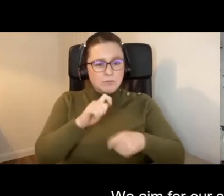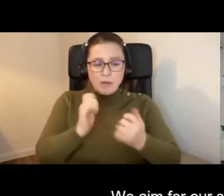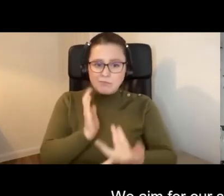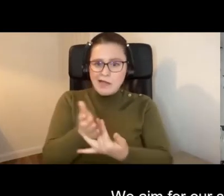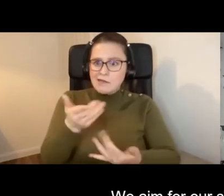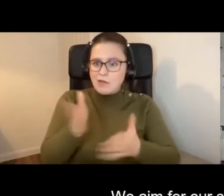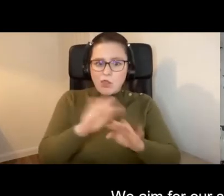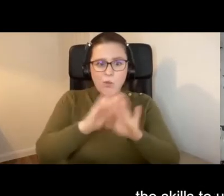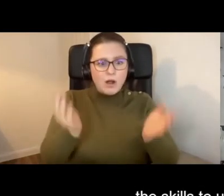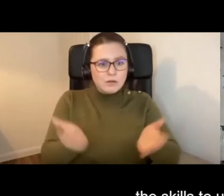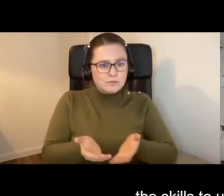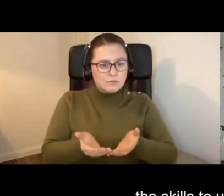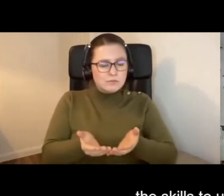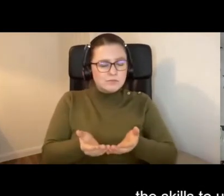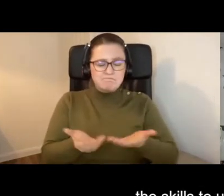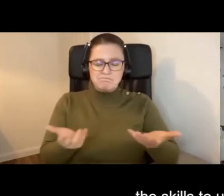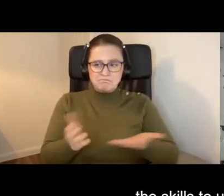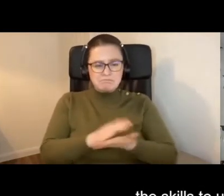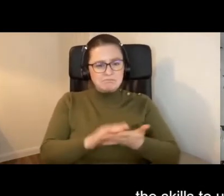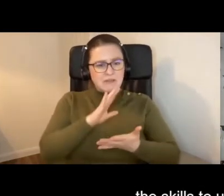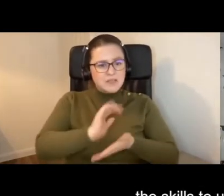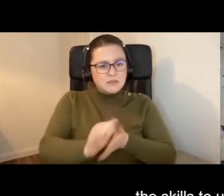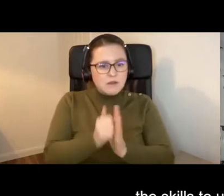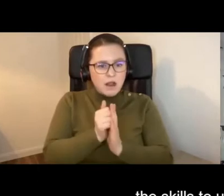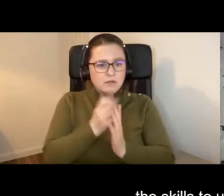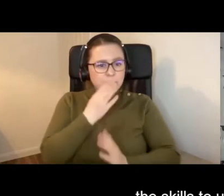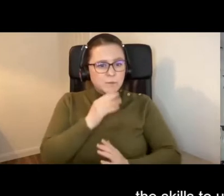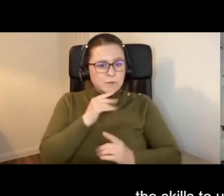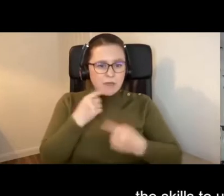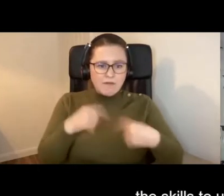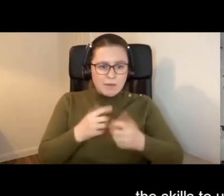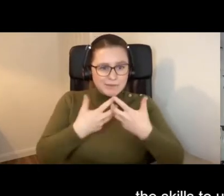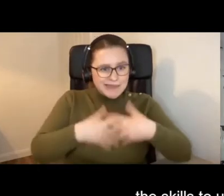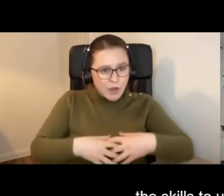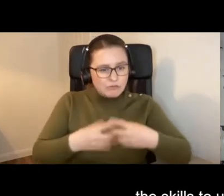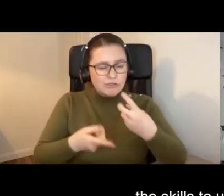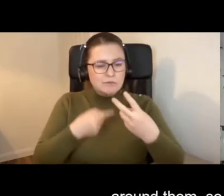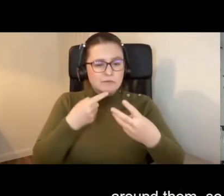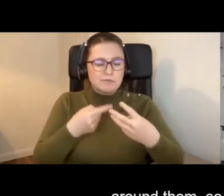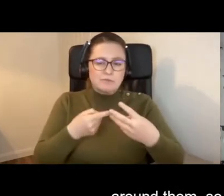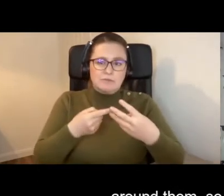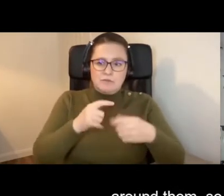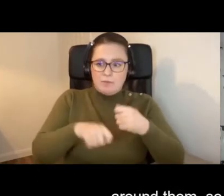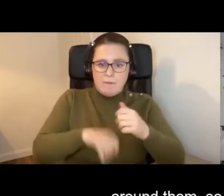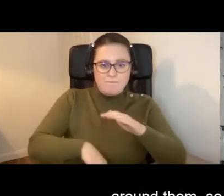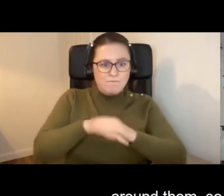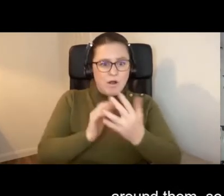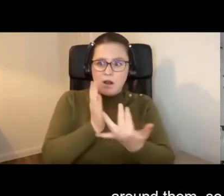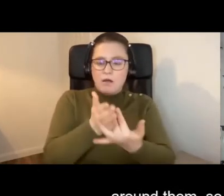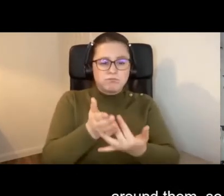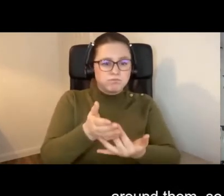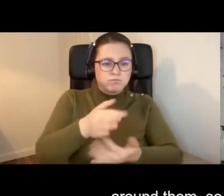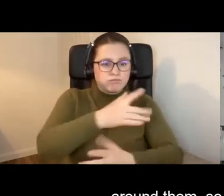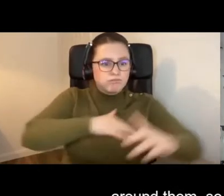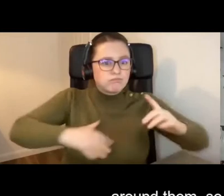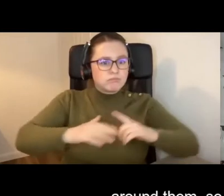so that they have the skills to use available technologies to fully access the world around them. So we